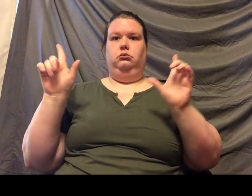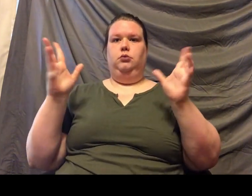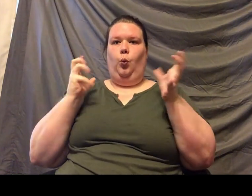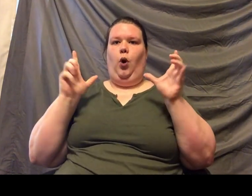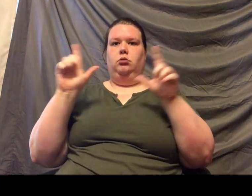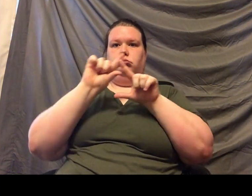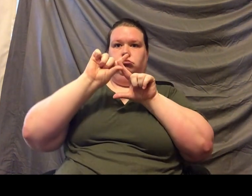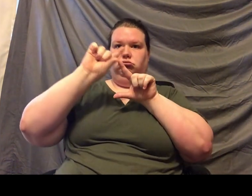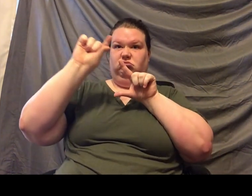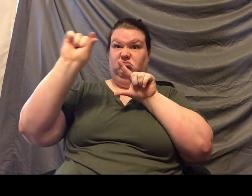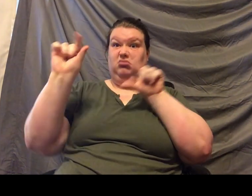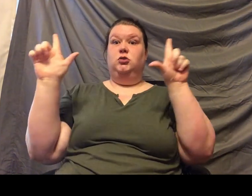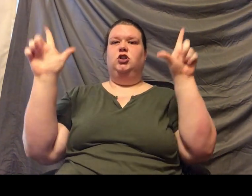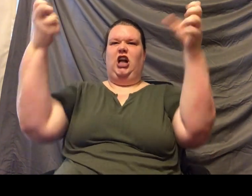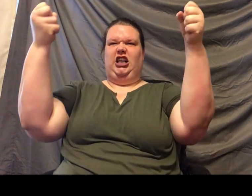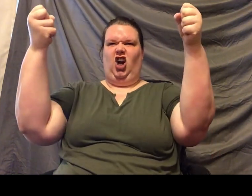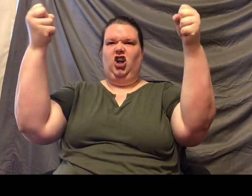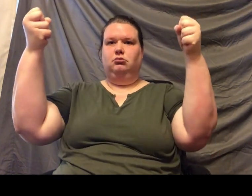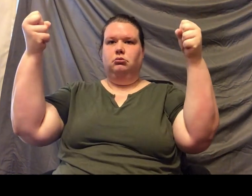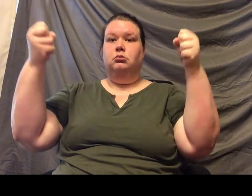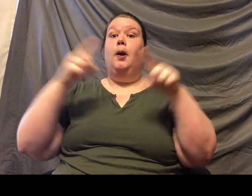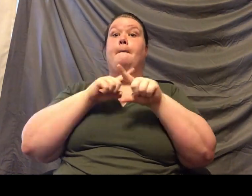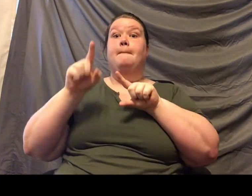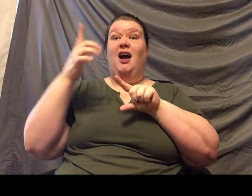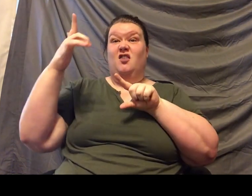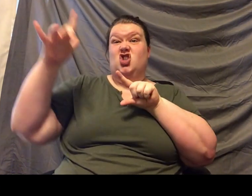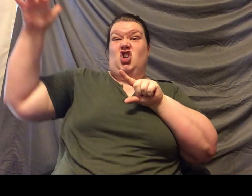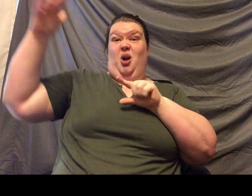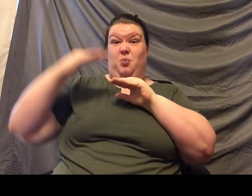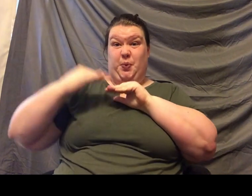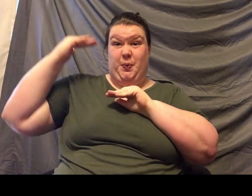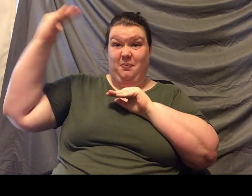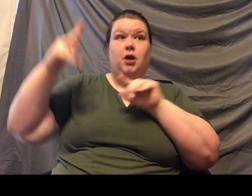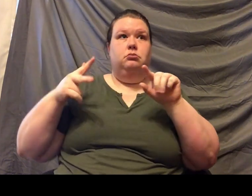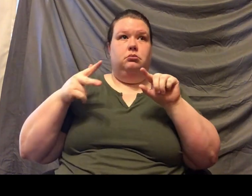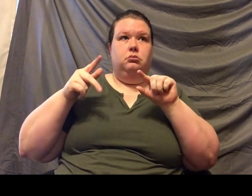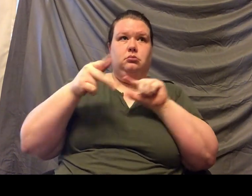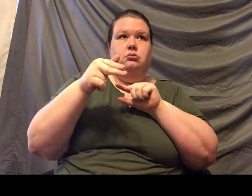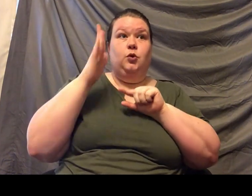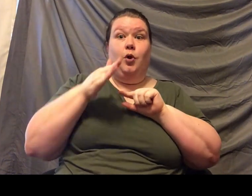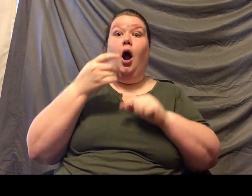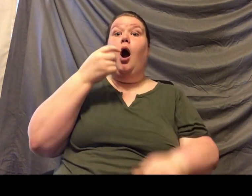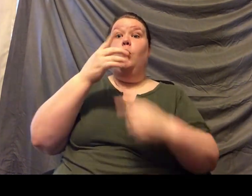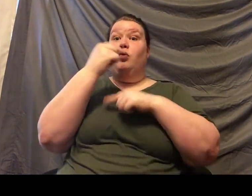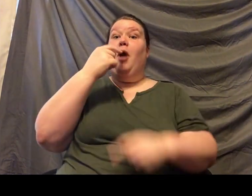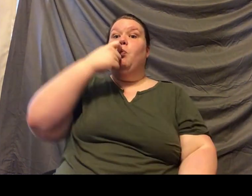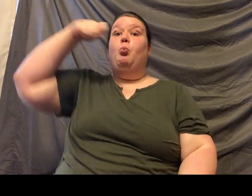they do get a little bit too long or too sharp, we will actually cut them. How's it going? Oh, and he's done. Just like that, guys.